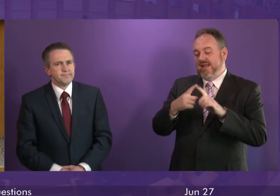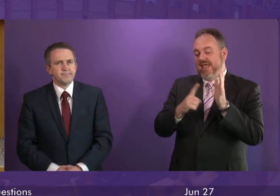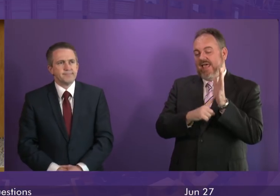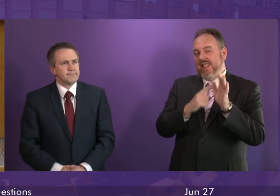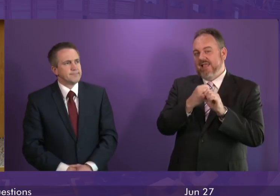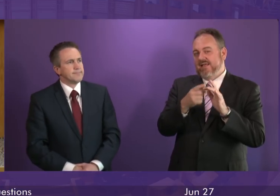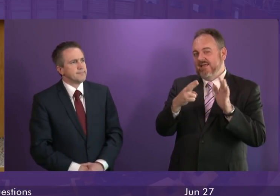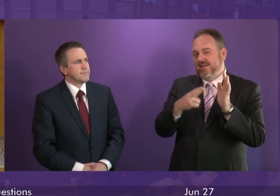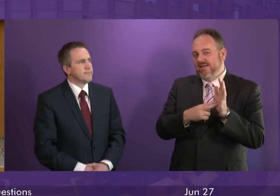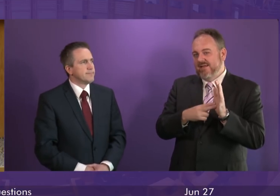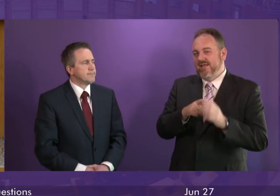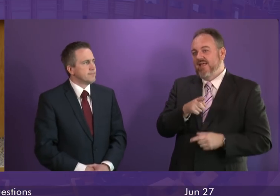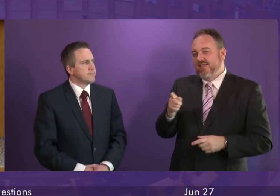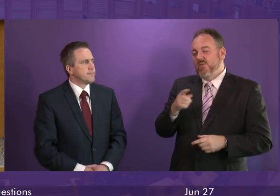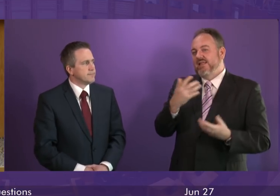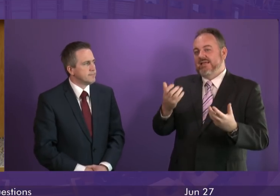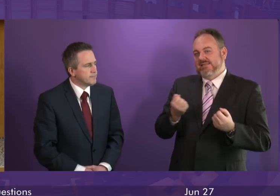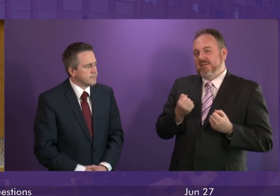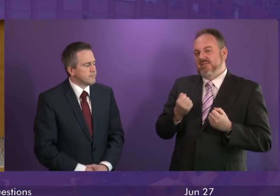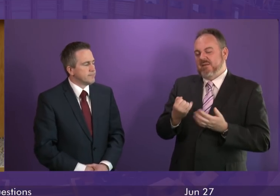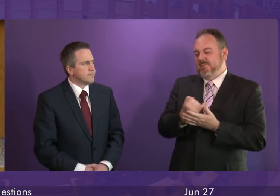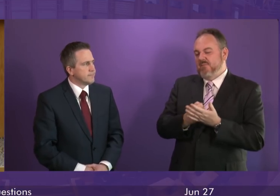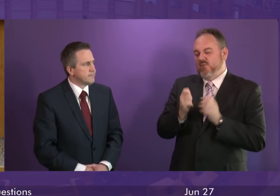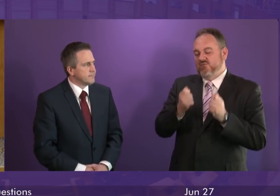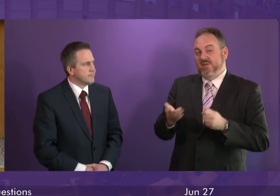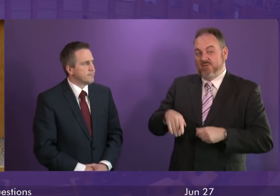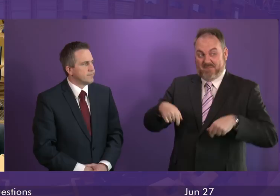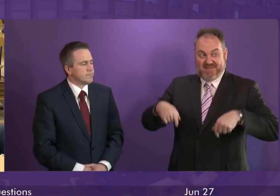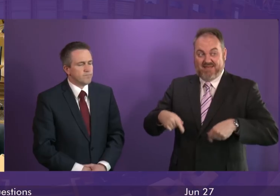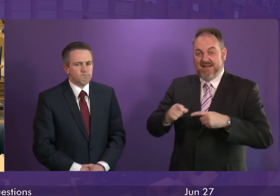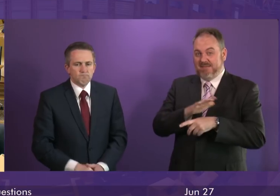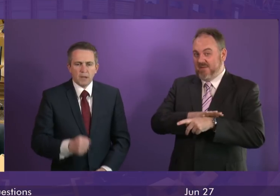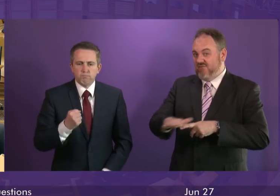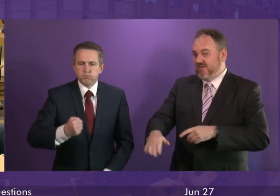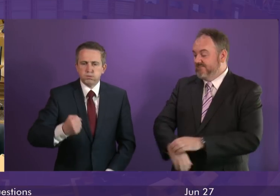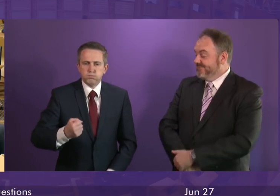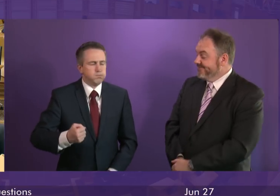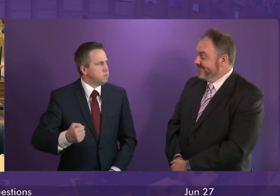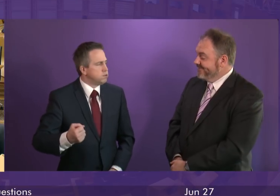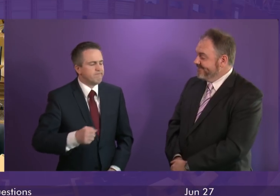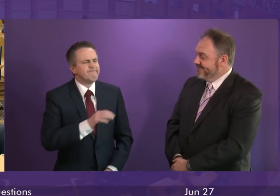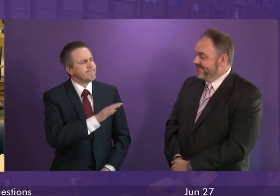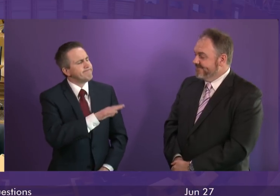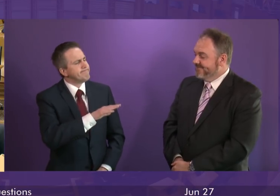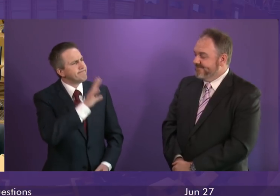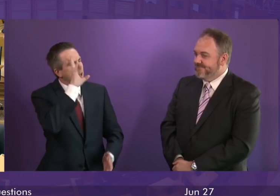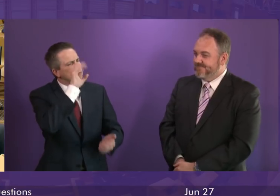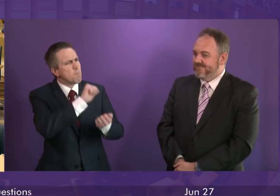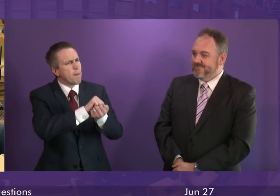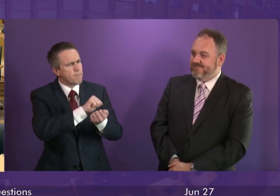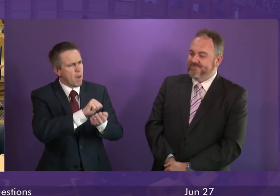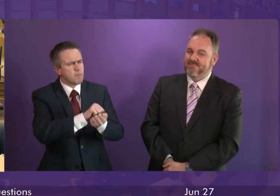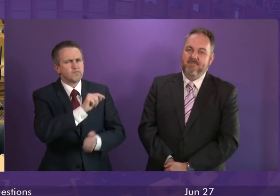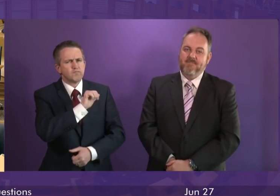to take another bad deal from their SNP colleagues here in Edinburgh? First Minister. I seem to remember recently